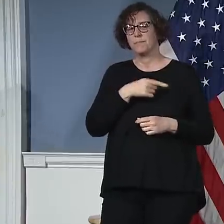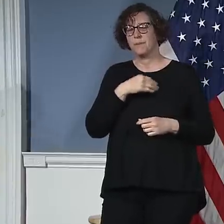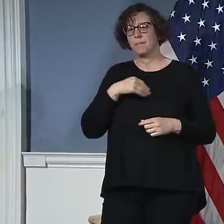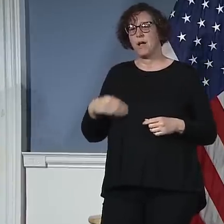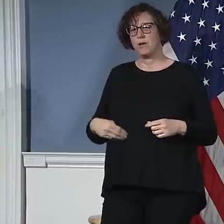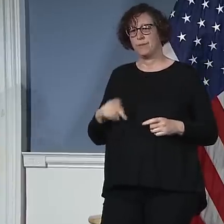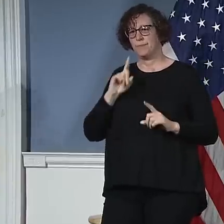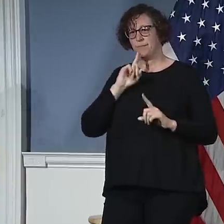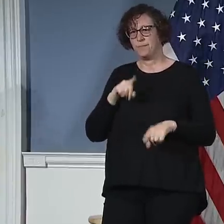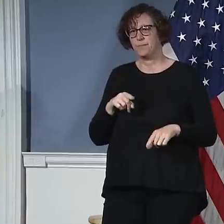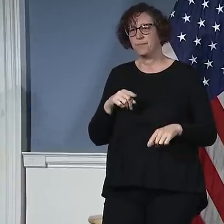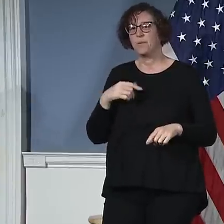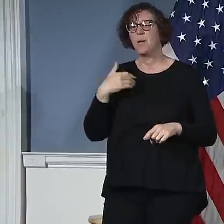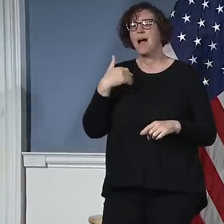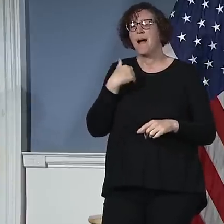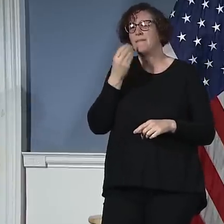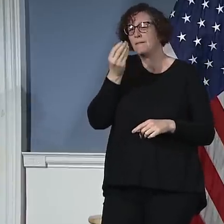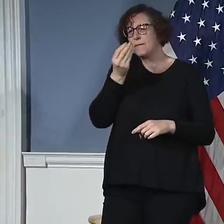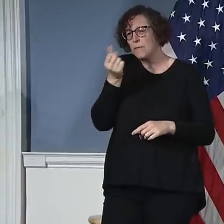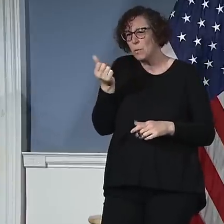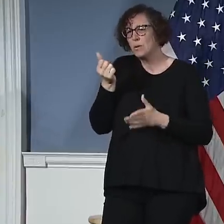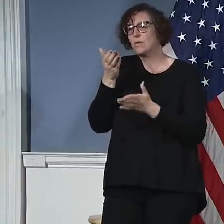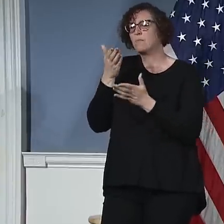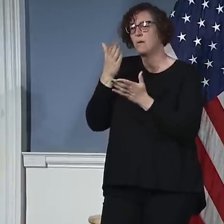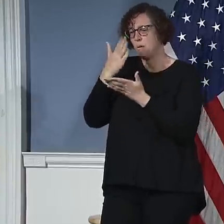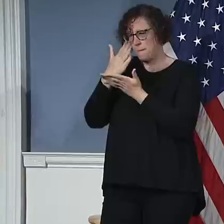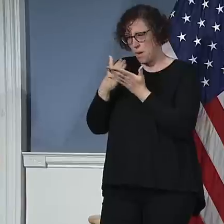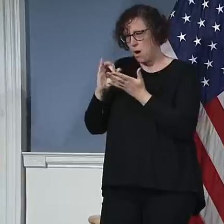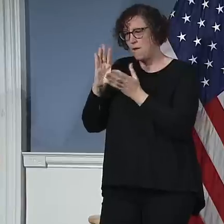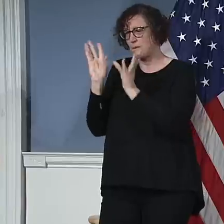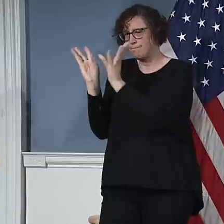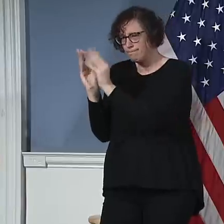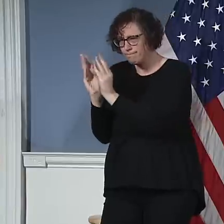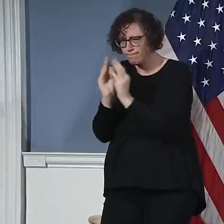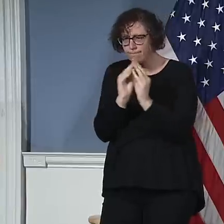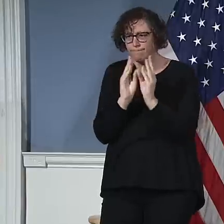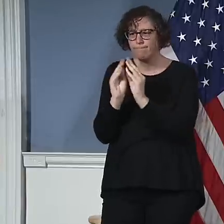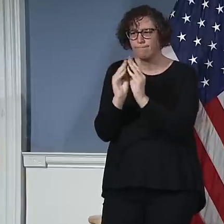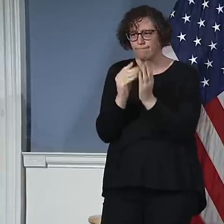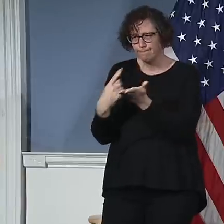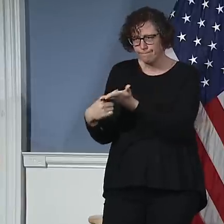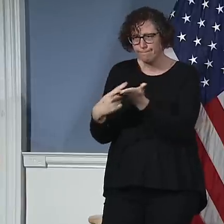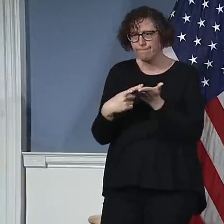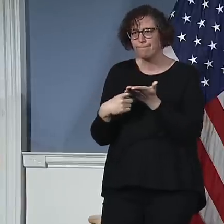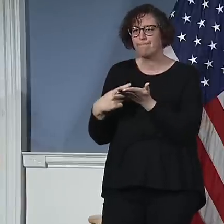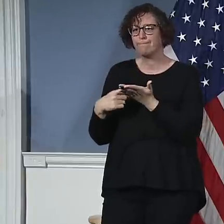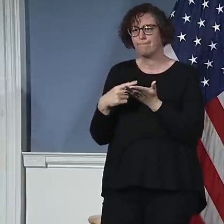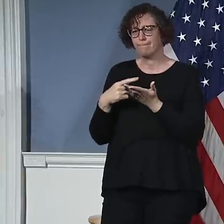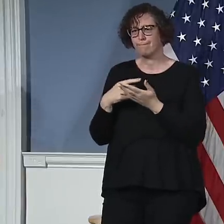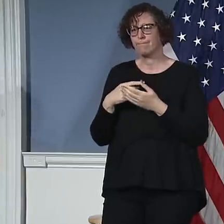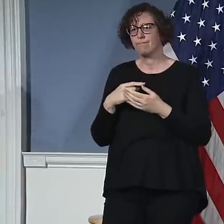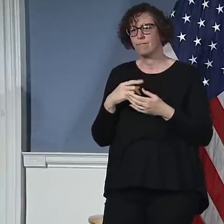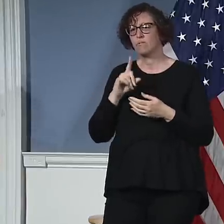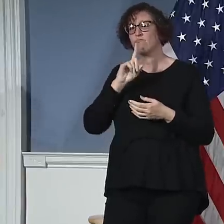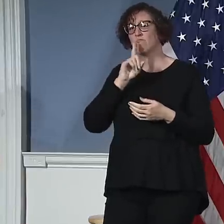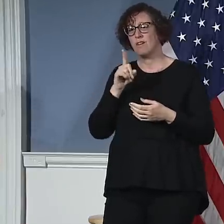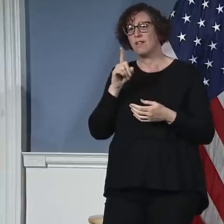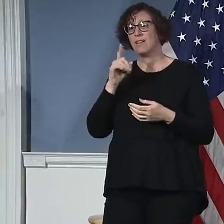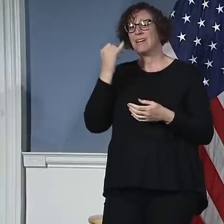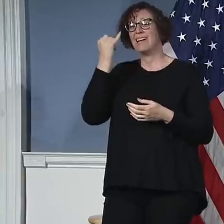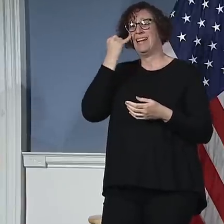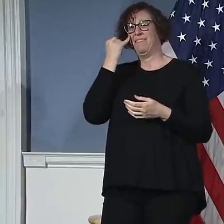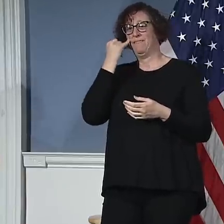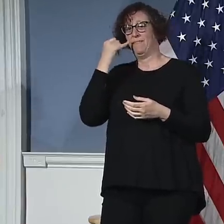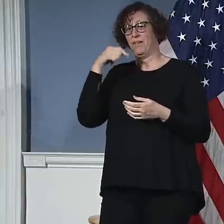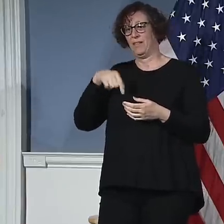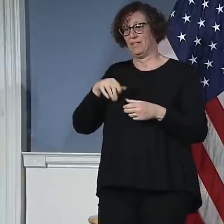budget process normally getting ready for the executive budget. In this case, we've had essentially emergency budget